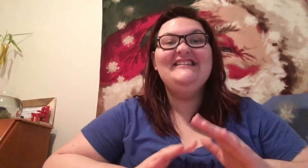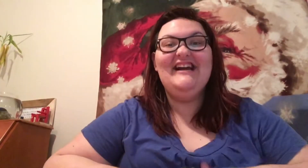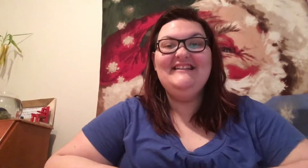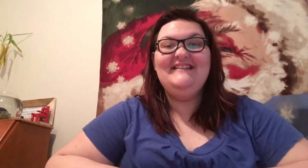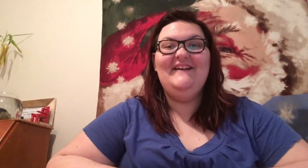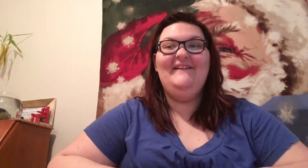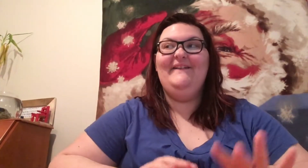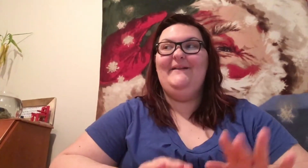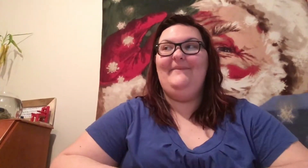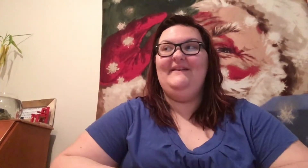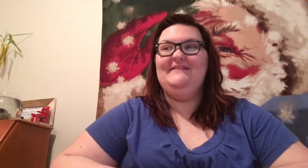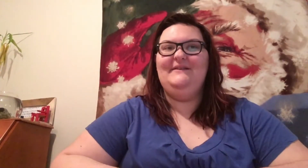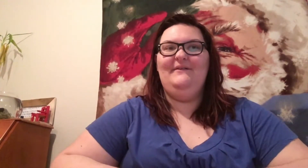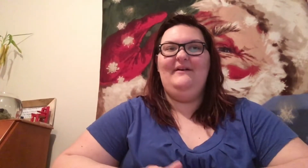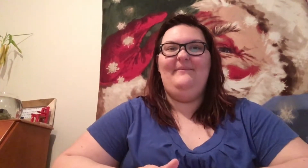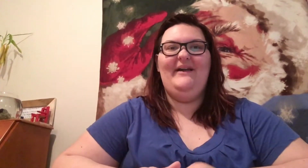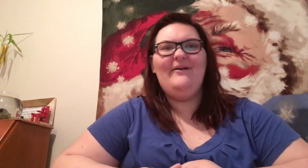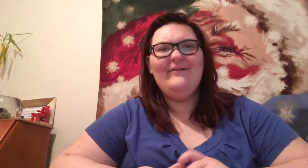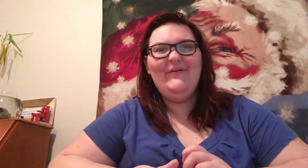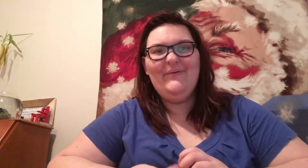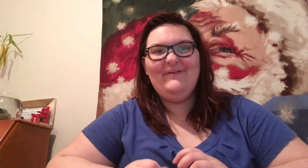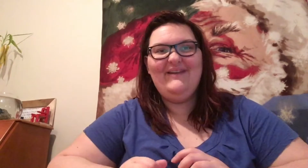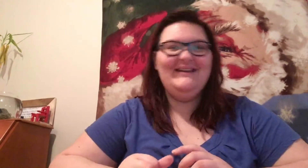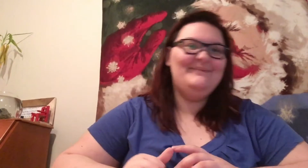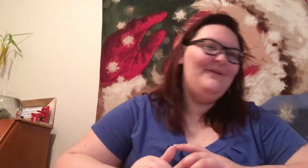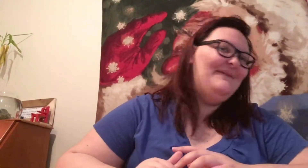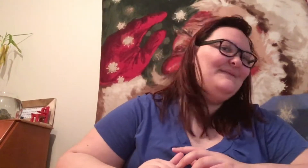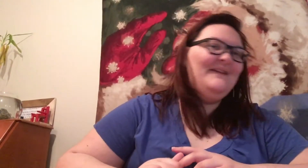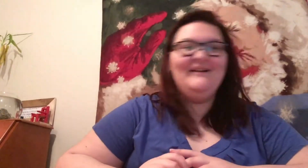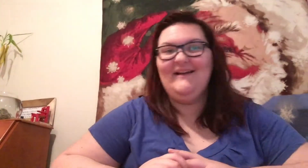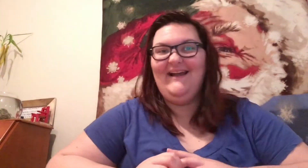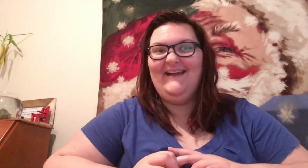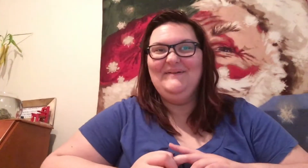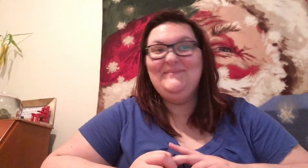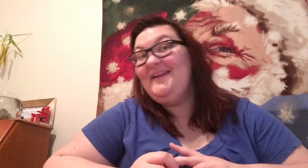Died his hair a little bit, so I'm like, oh, cool. He experiments with the hair dye. Me.